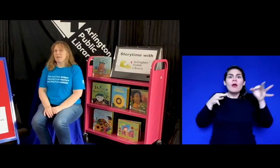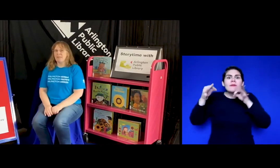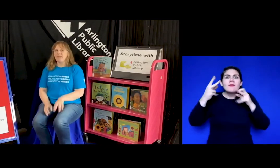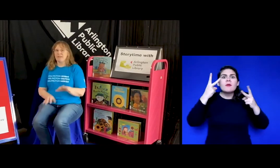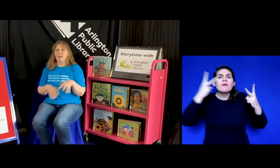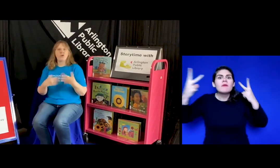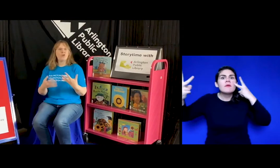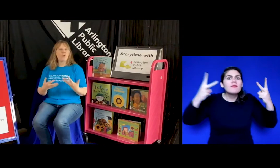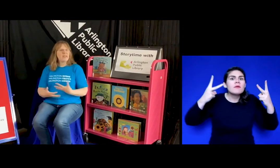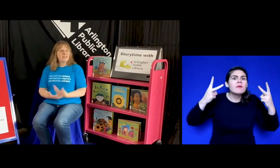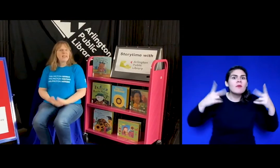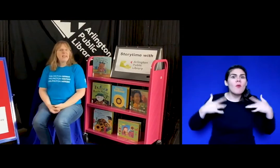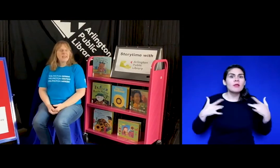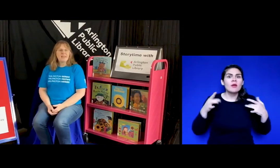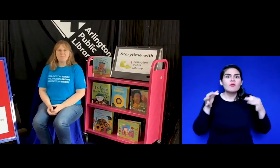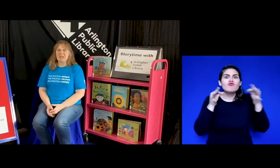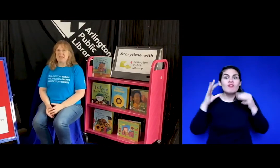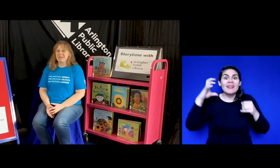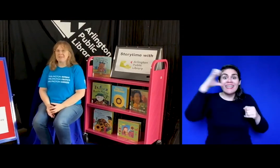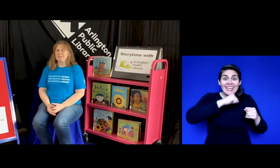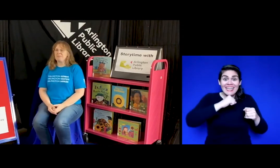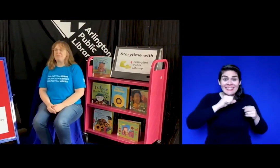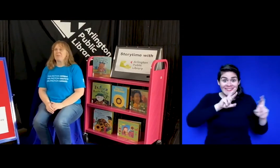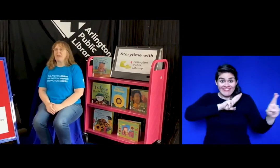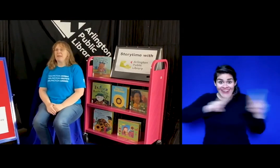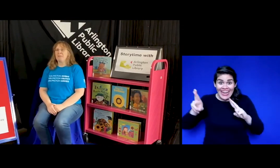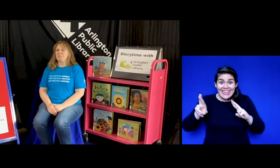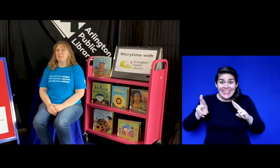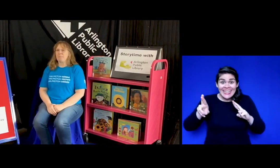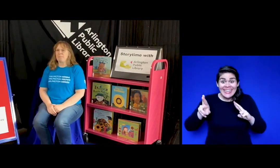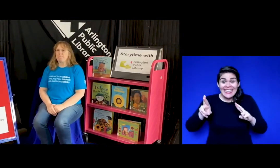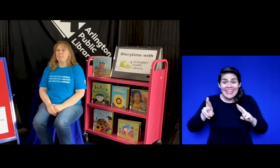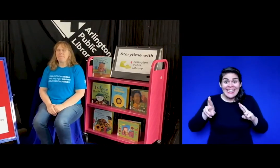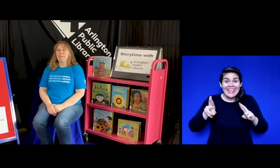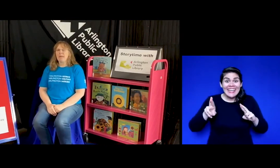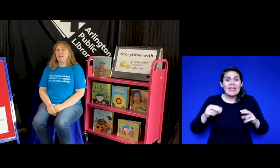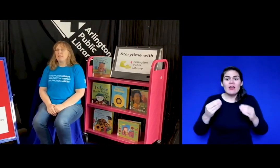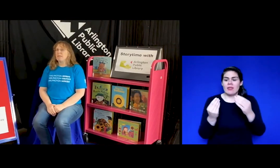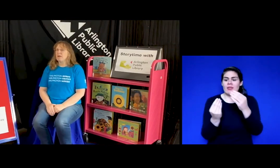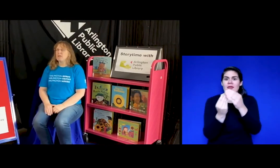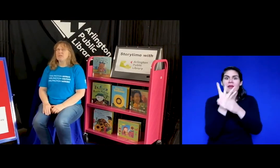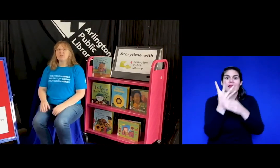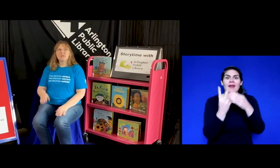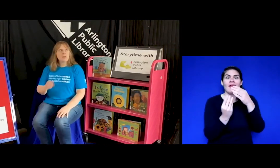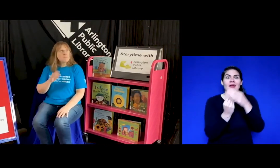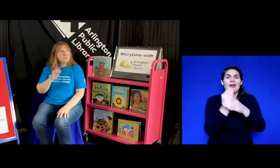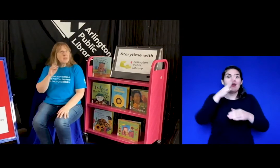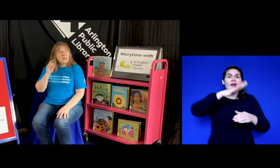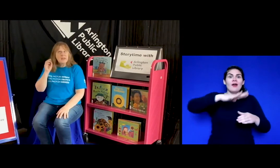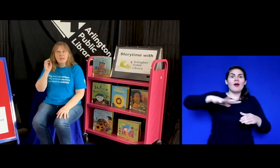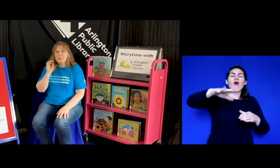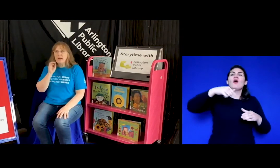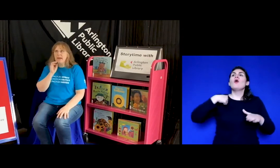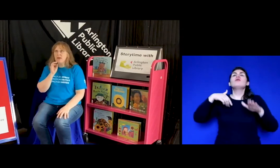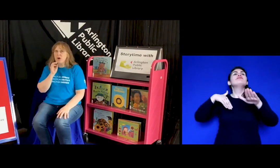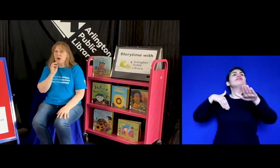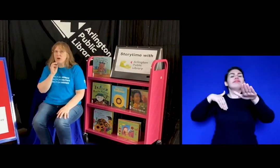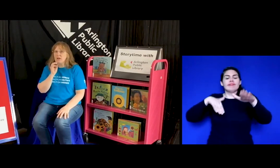based on the noise it makes ready there's something in my garden